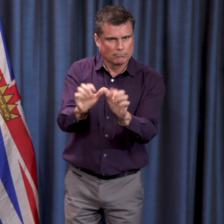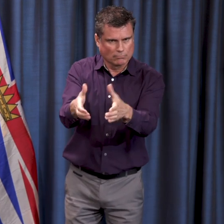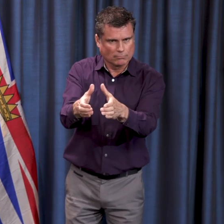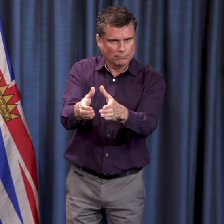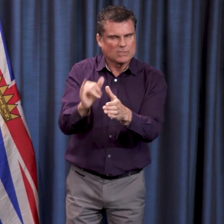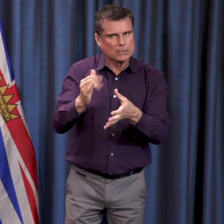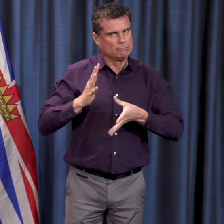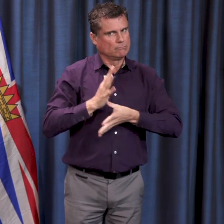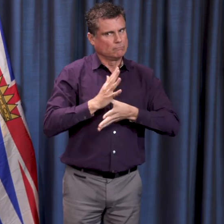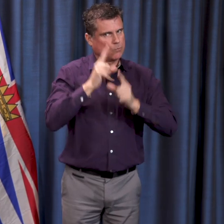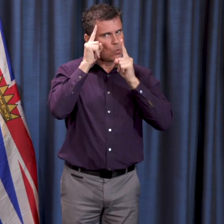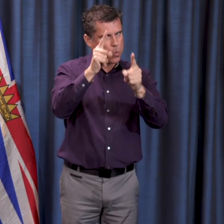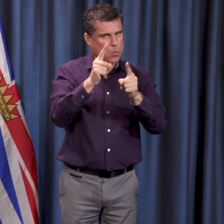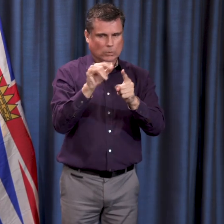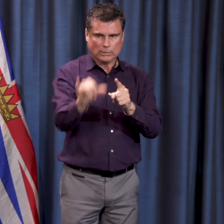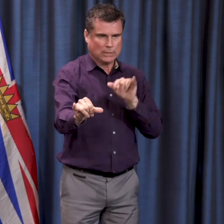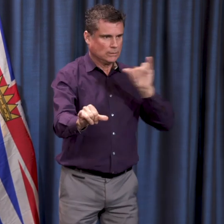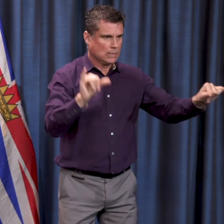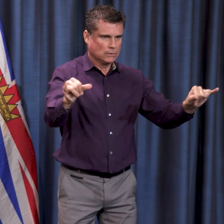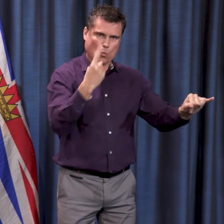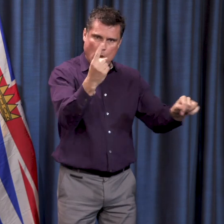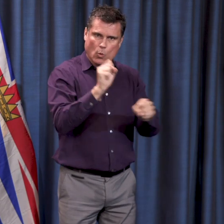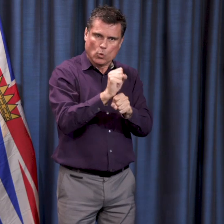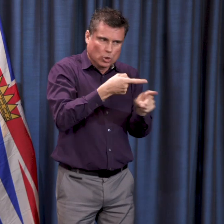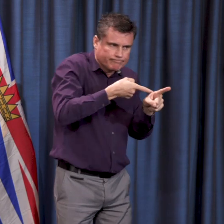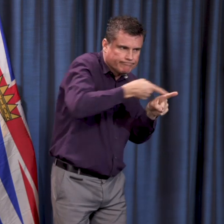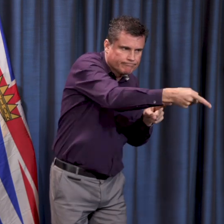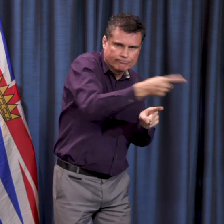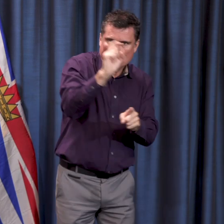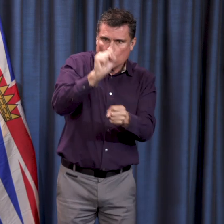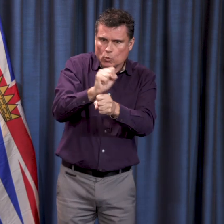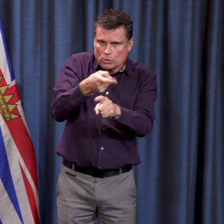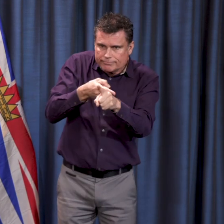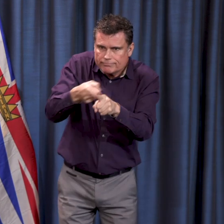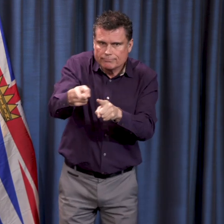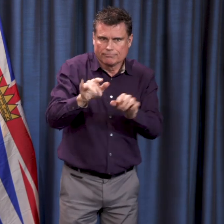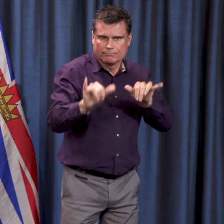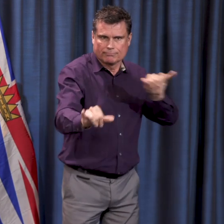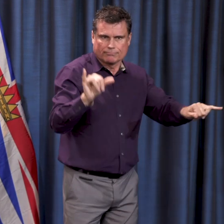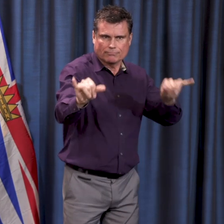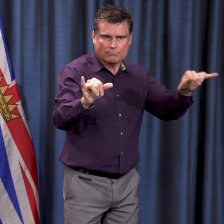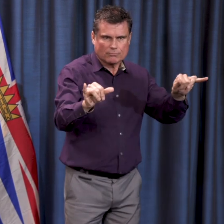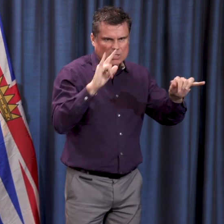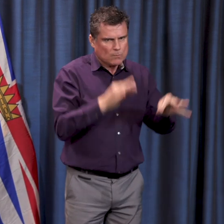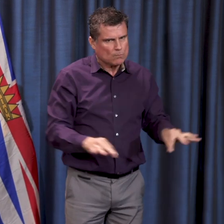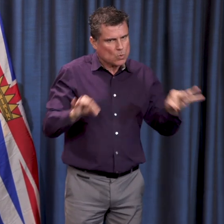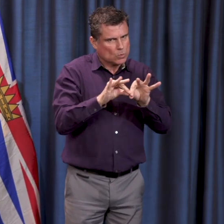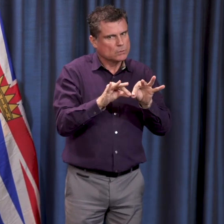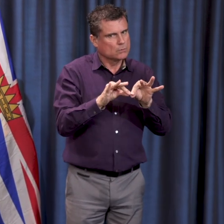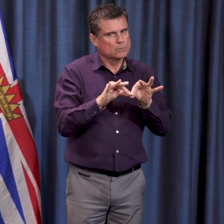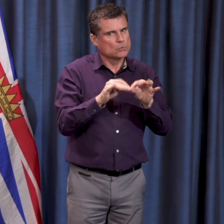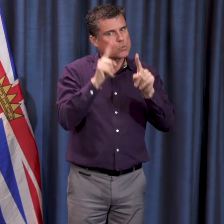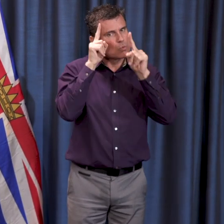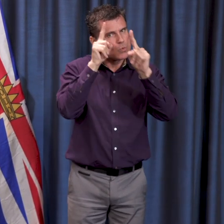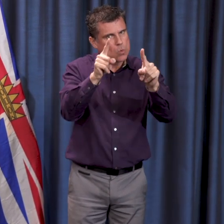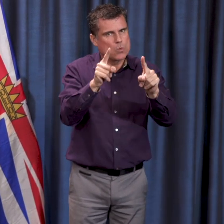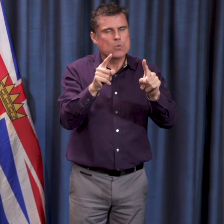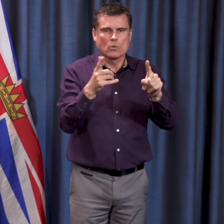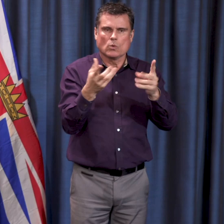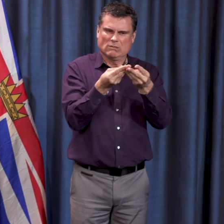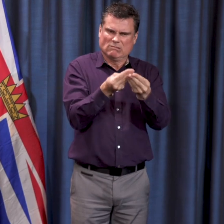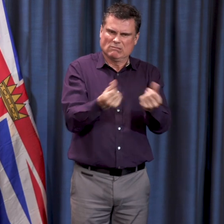issue in the last couple of days, and we expect to have that worked out by the end of the week. I do also want to